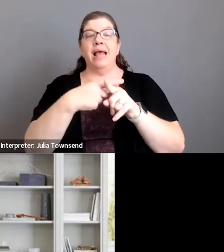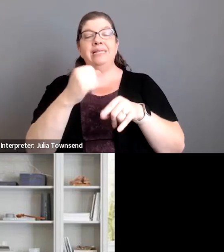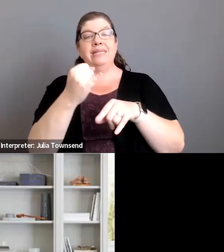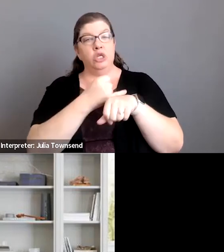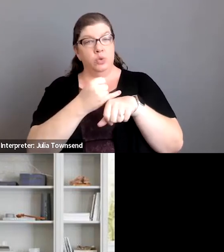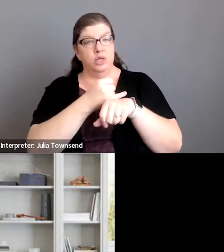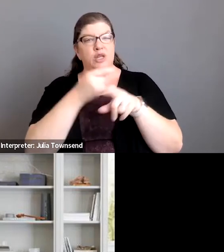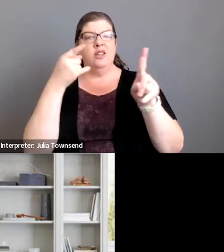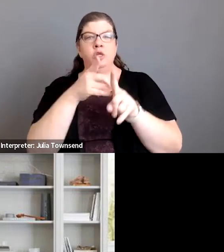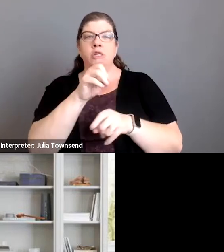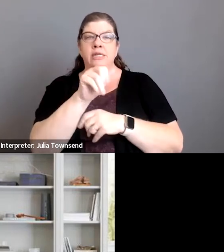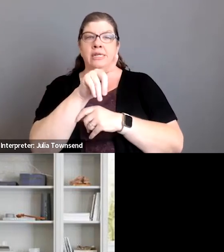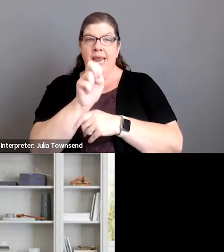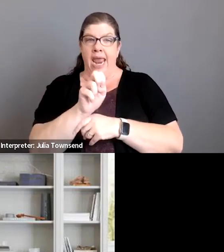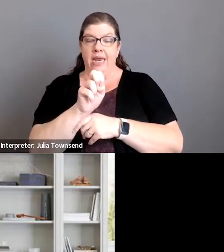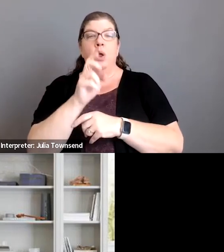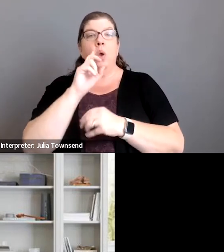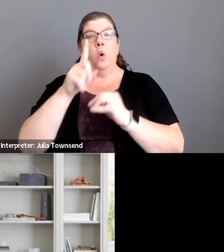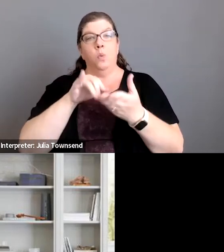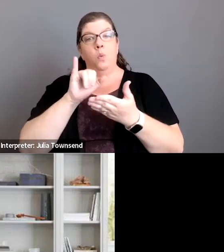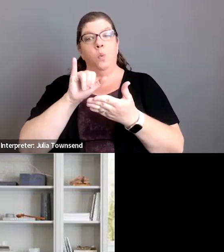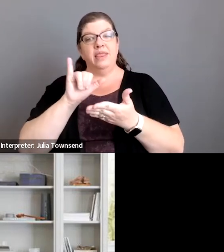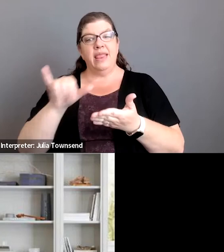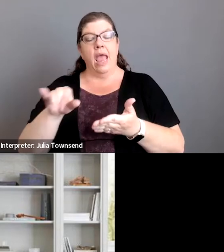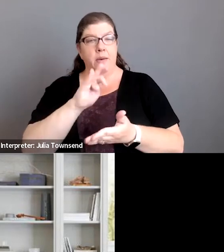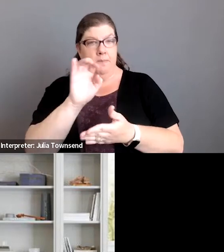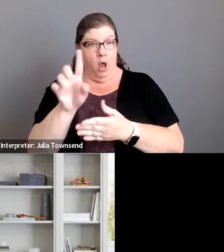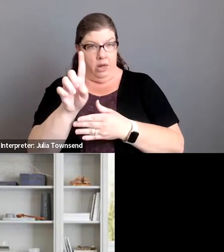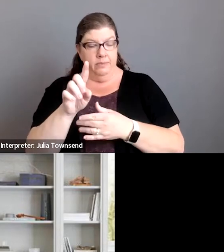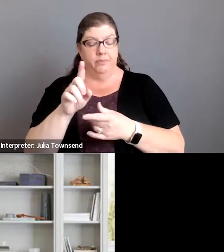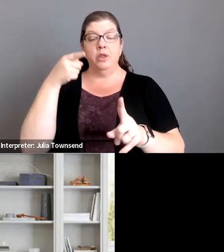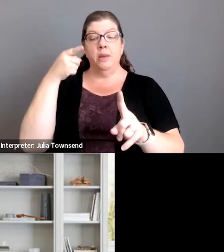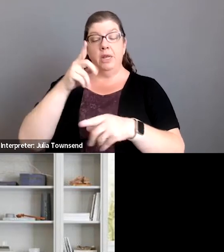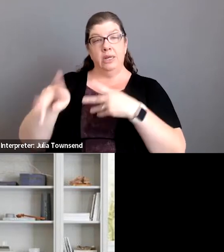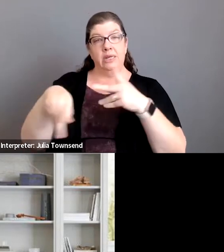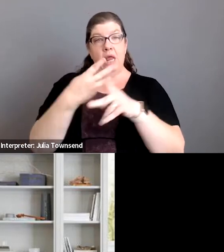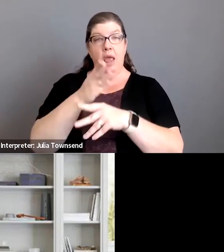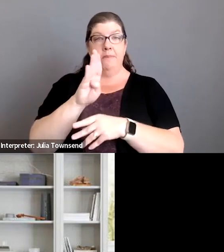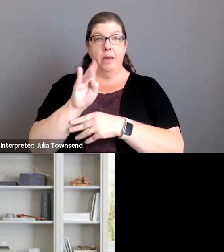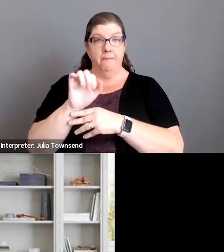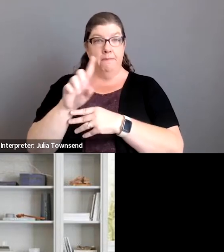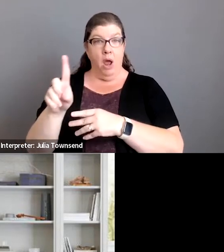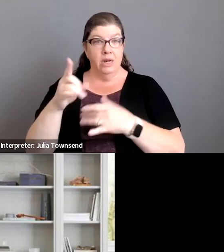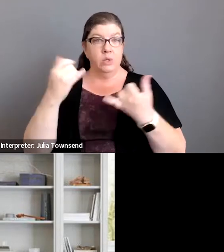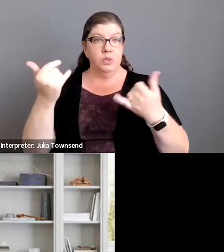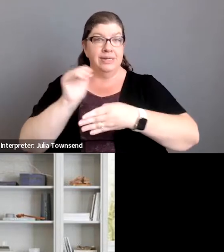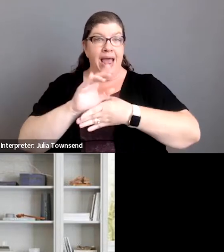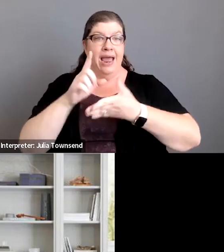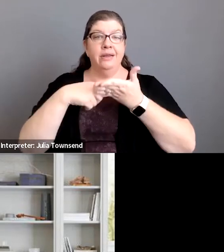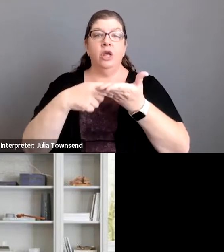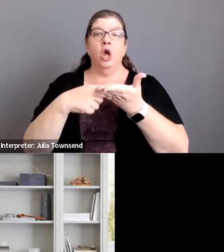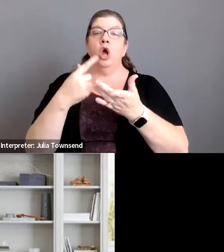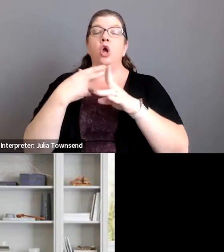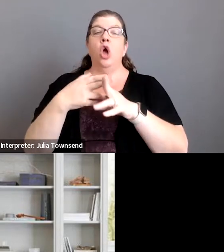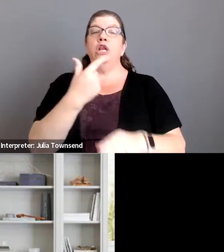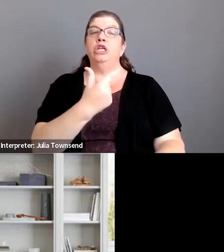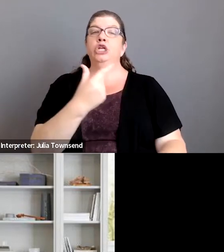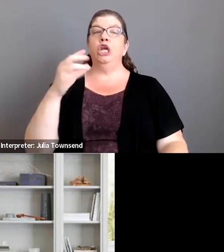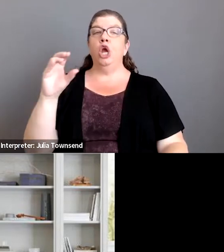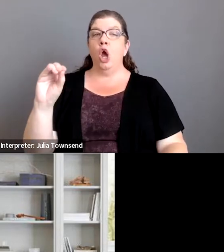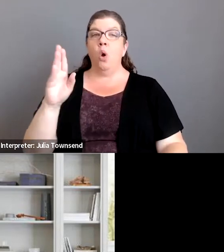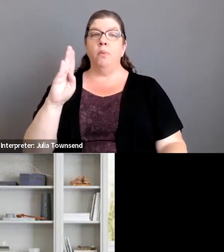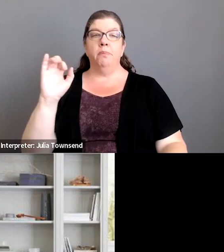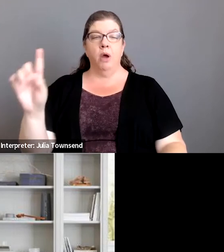date with a municipal bond the particular kind of bonds that we're talking about here tonight are go bonds